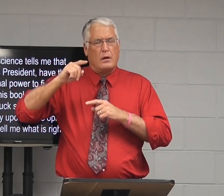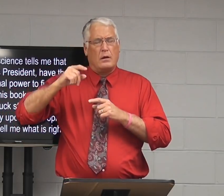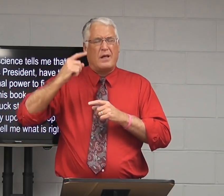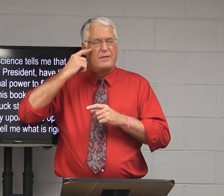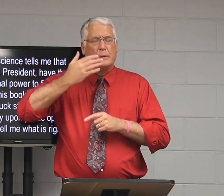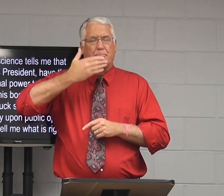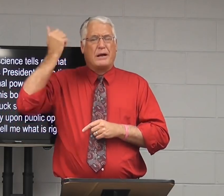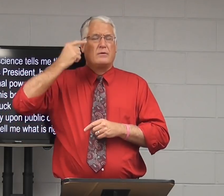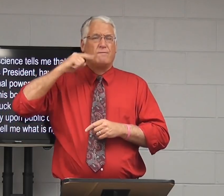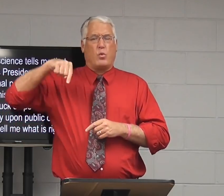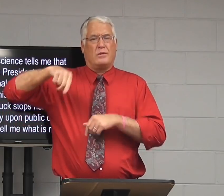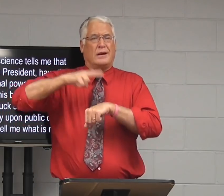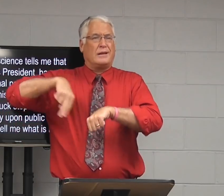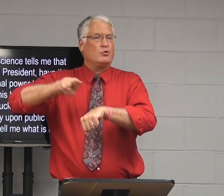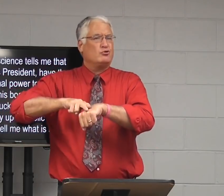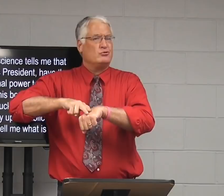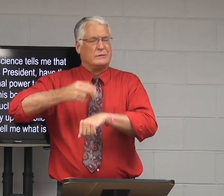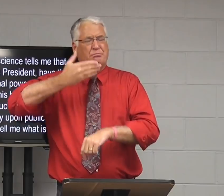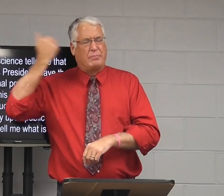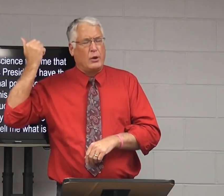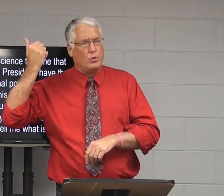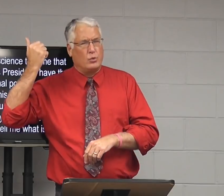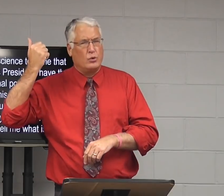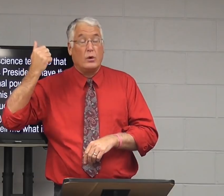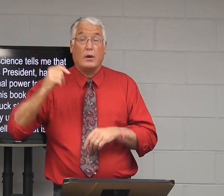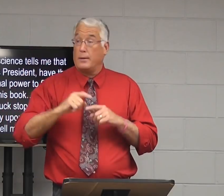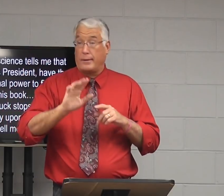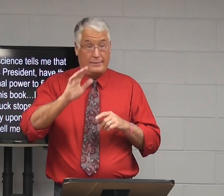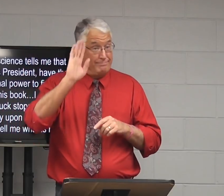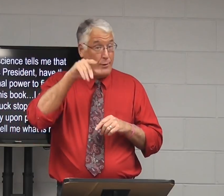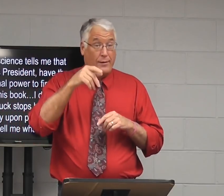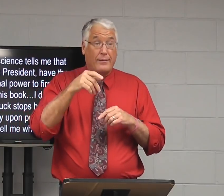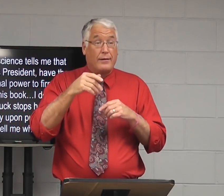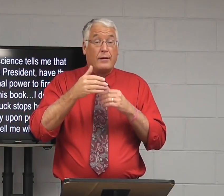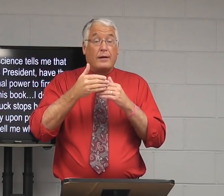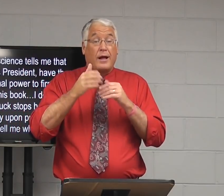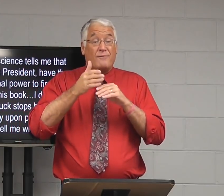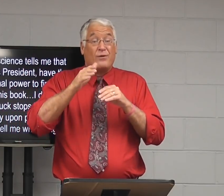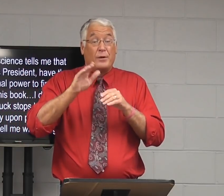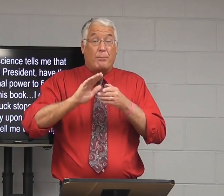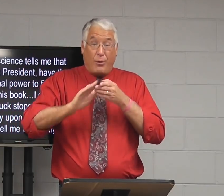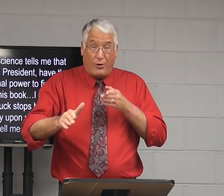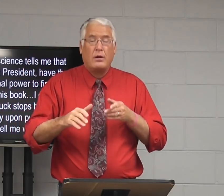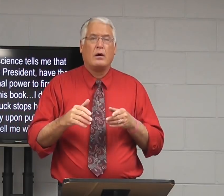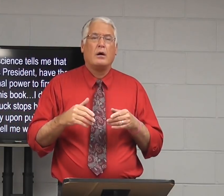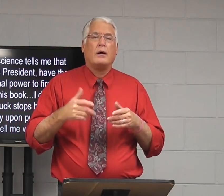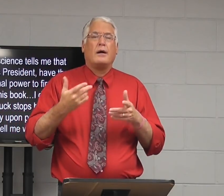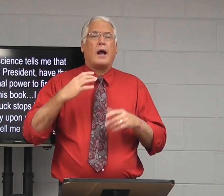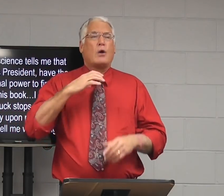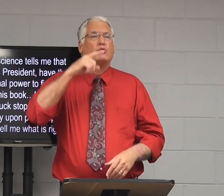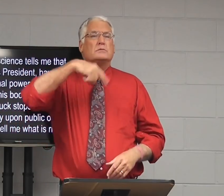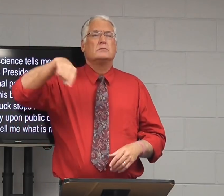put it in the past, and he thought it would be best for the nation. But after the pardon,